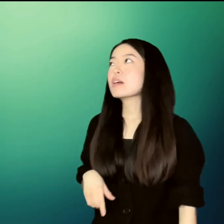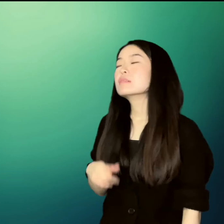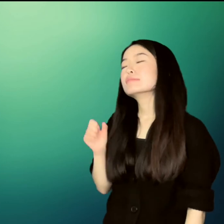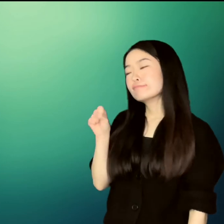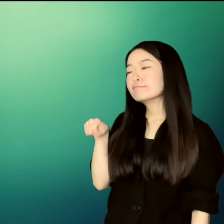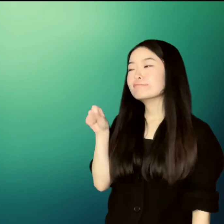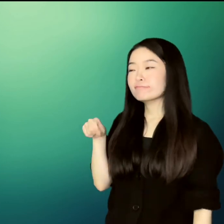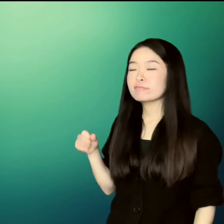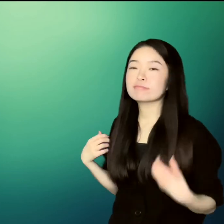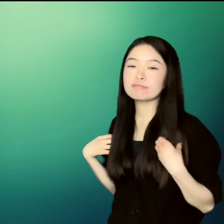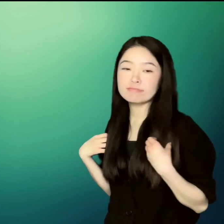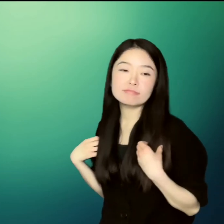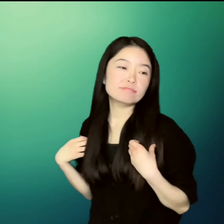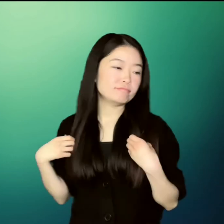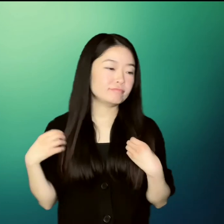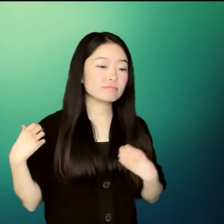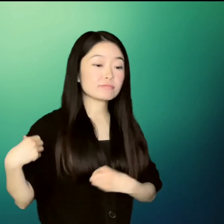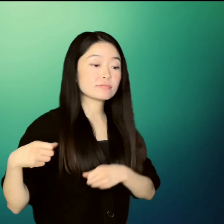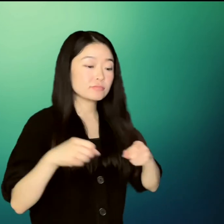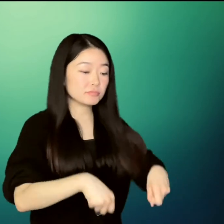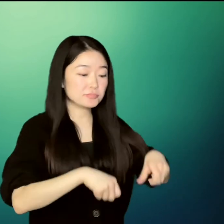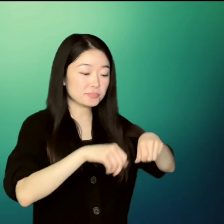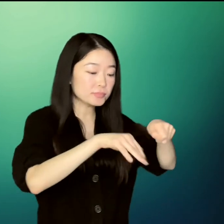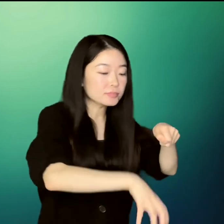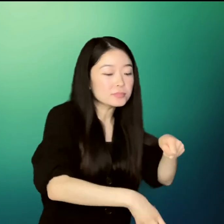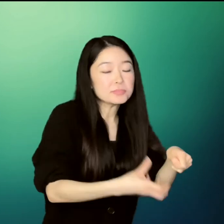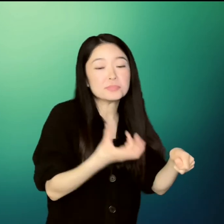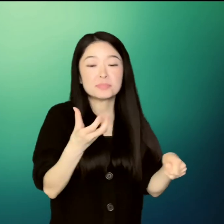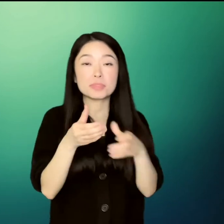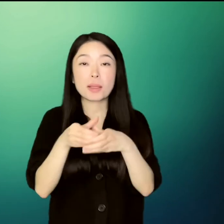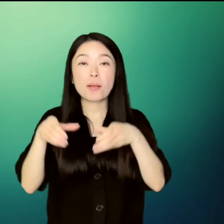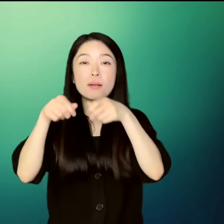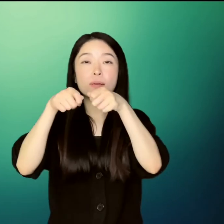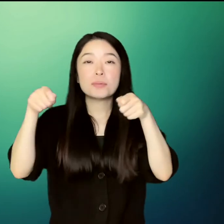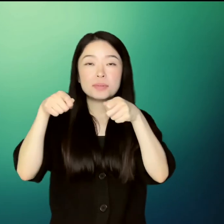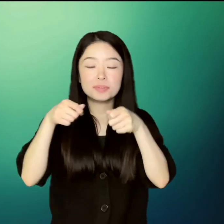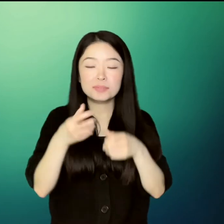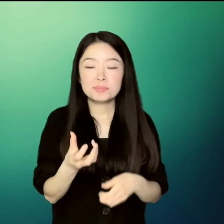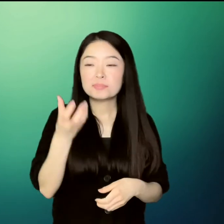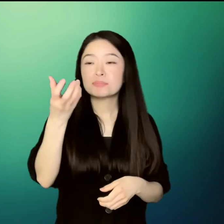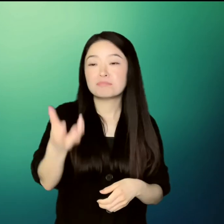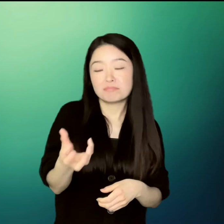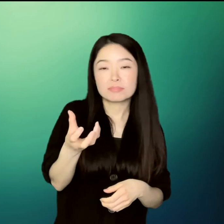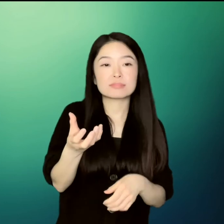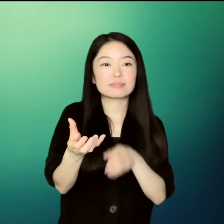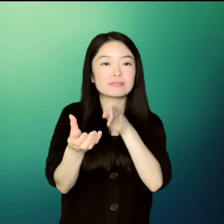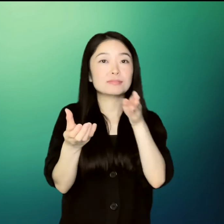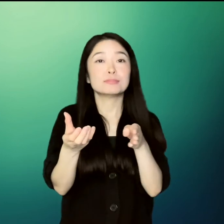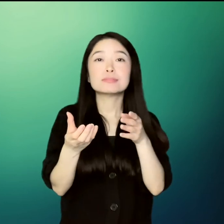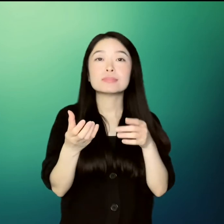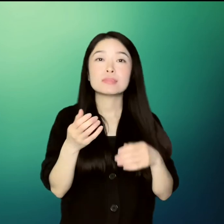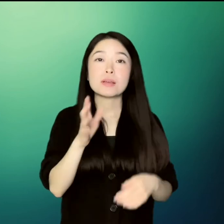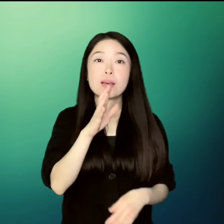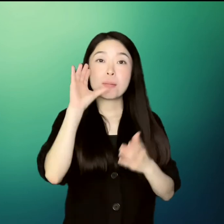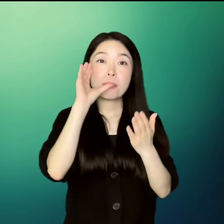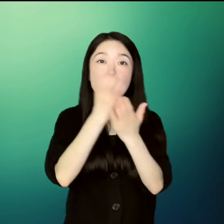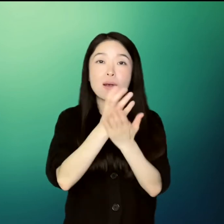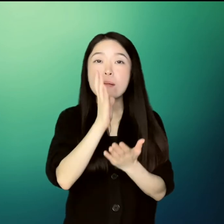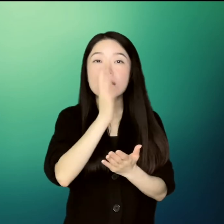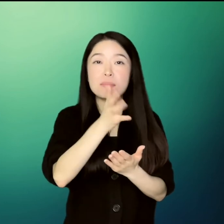Un He simply nodded. She unpacked her school bag and set the red pouch by a photograph of